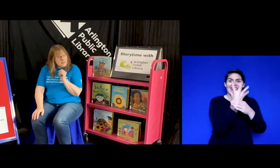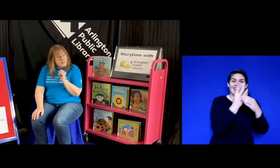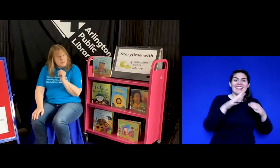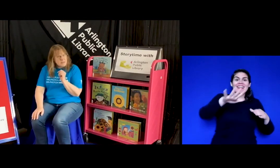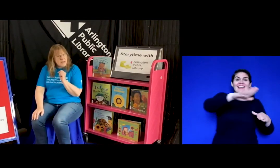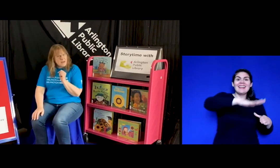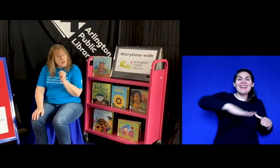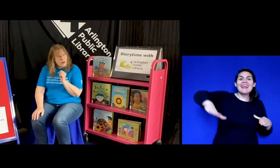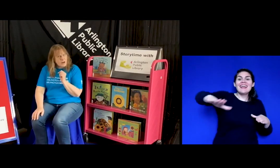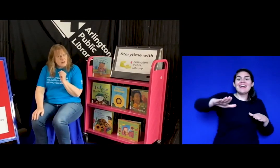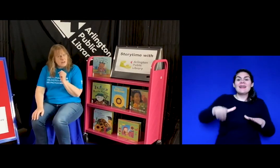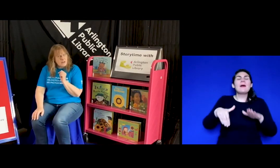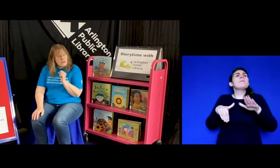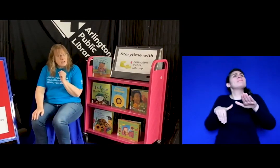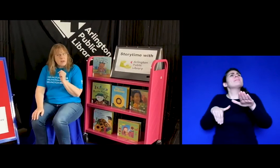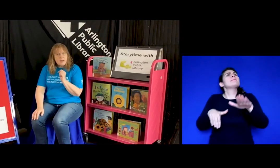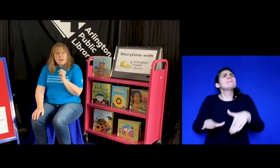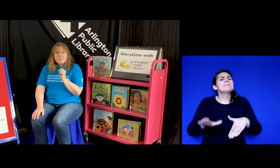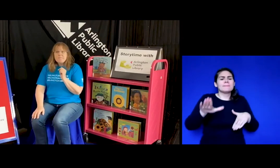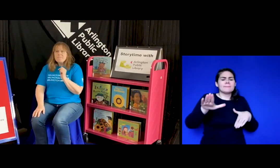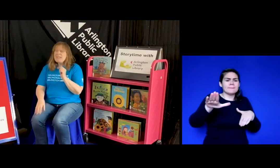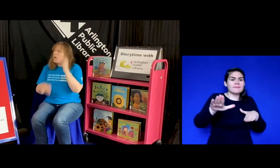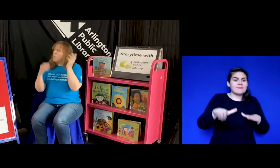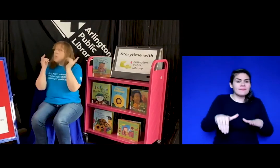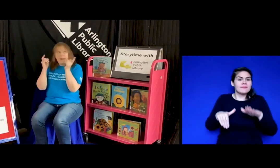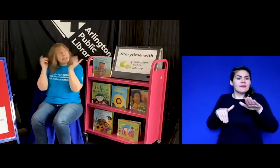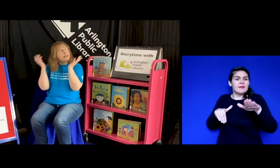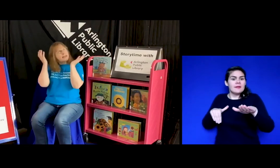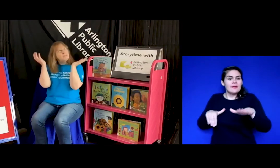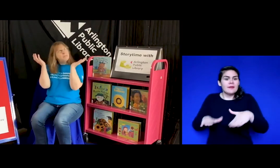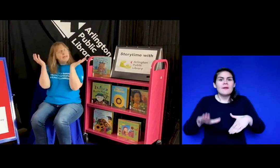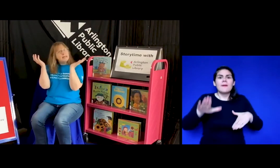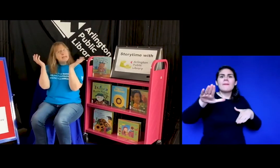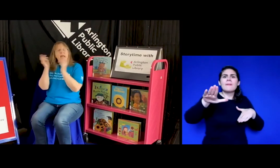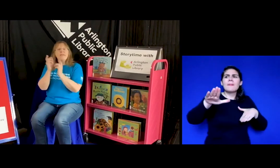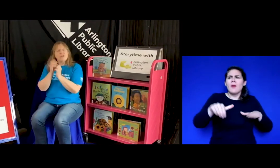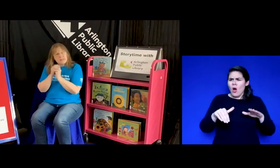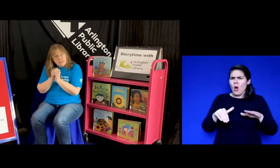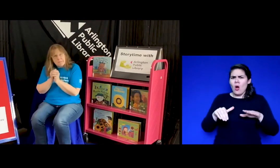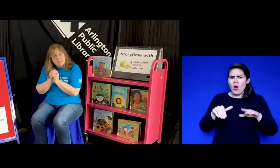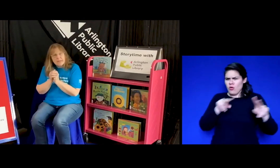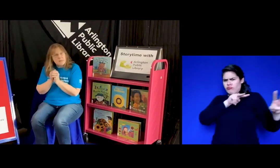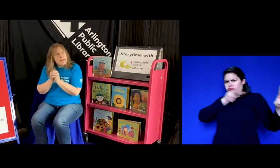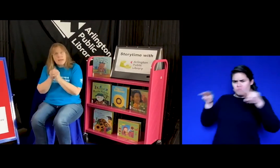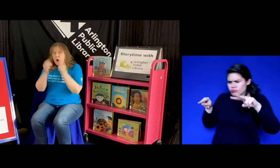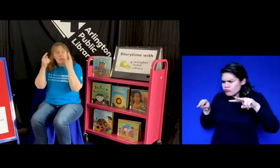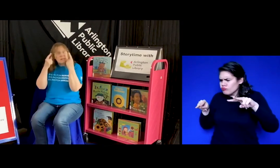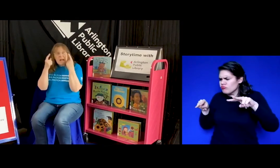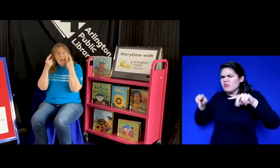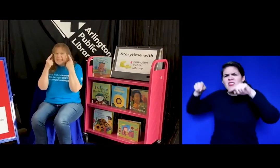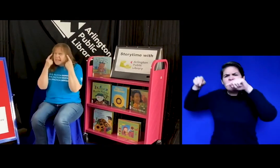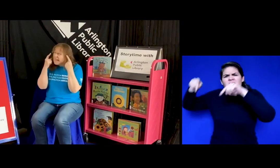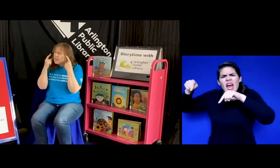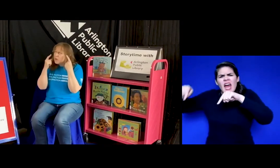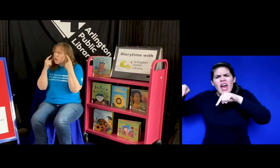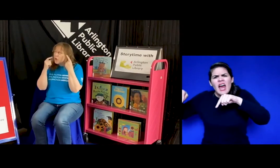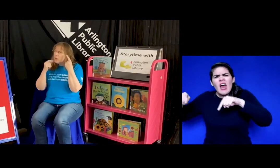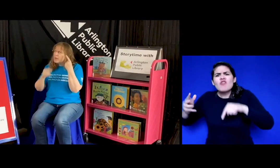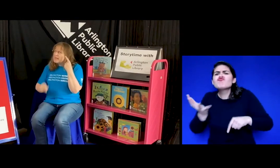in my garden now what can it be there's something in my garden that i can't really